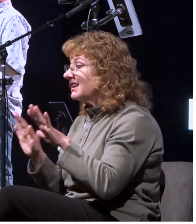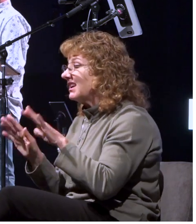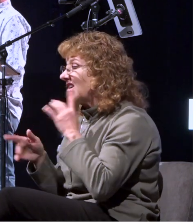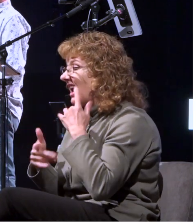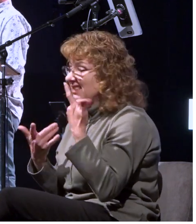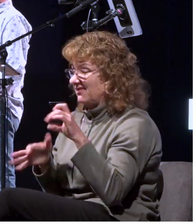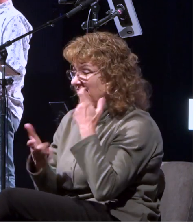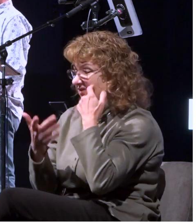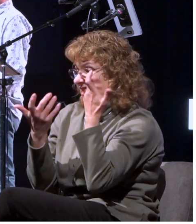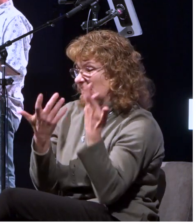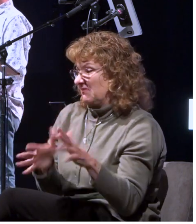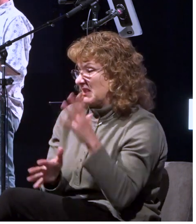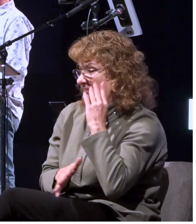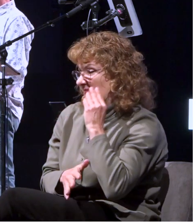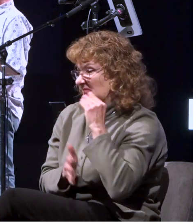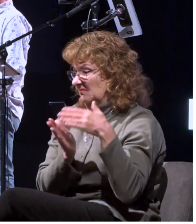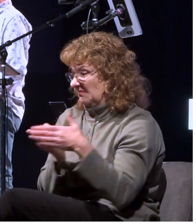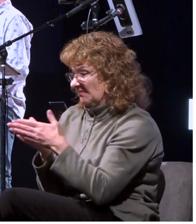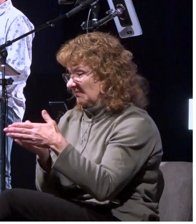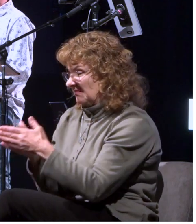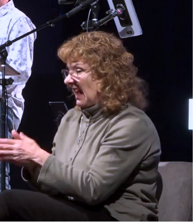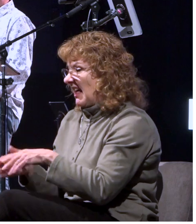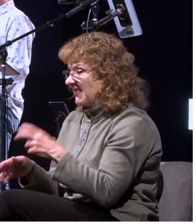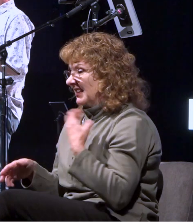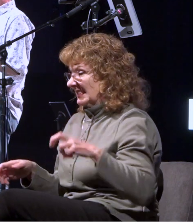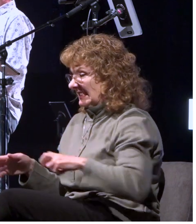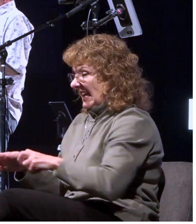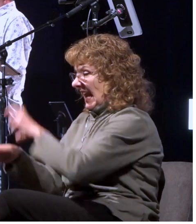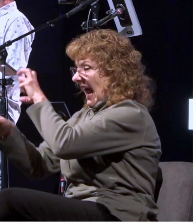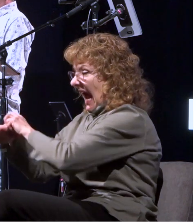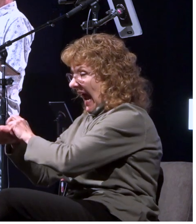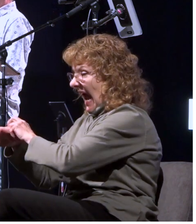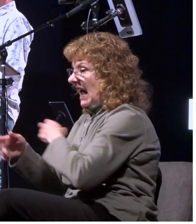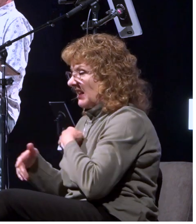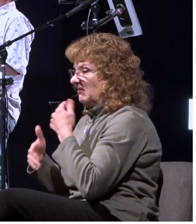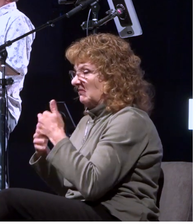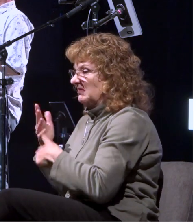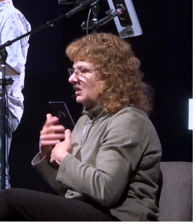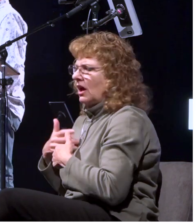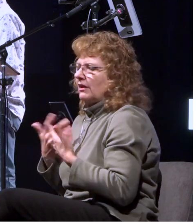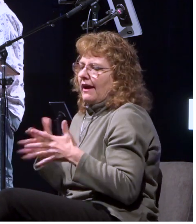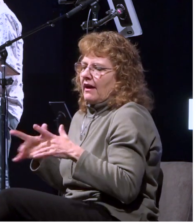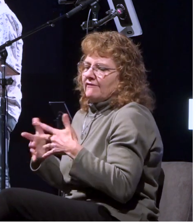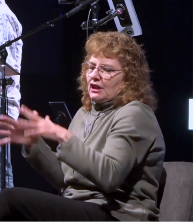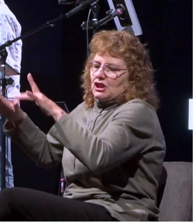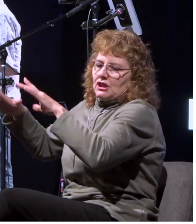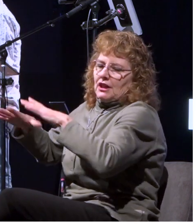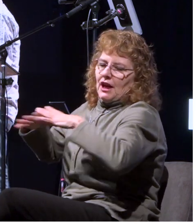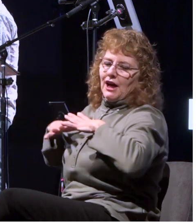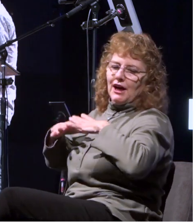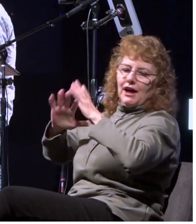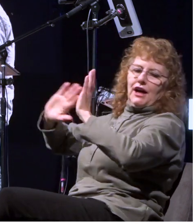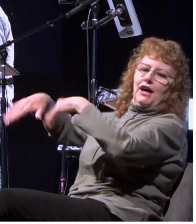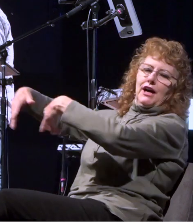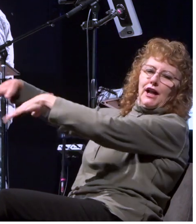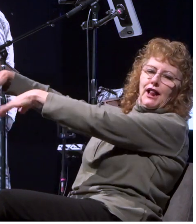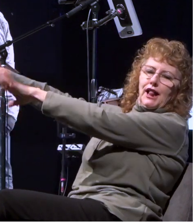shipwreck and i just you know had this viper bite me and so i'm off duty you know don't bug me no